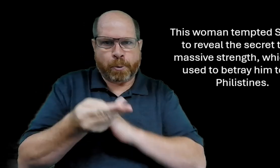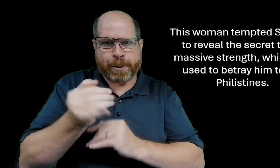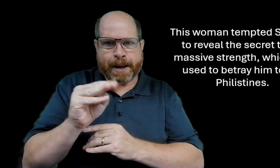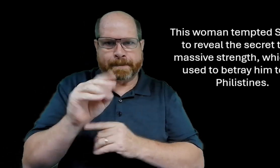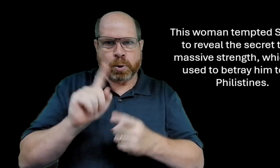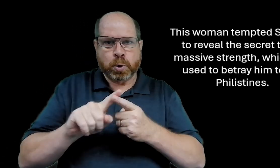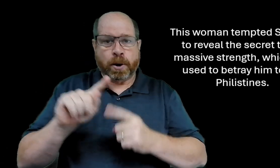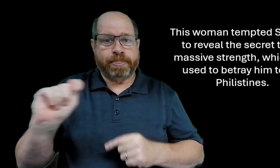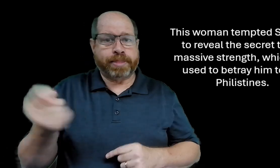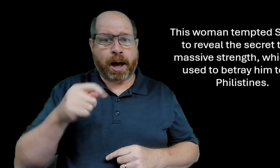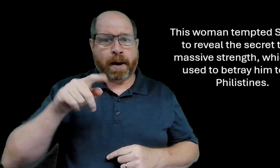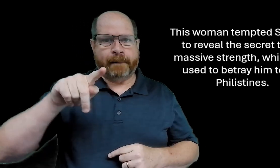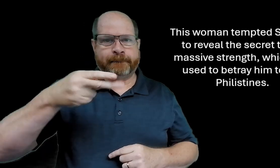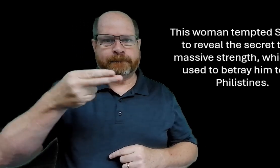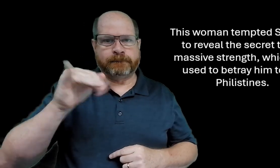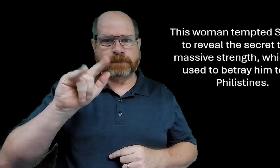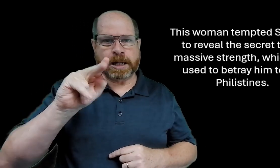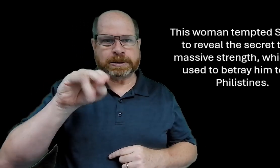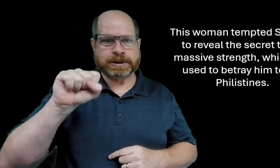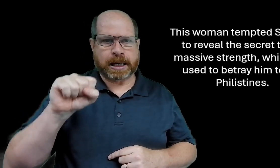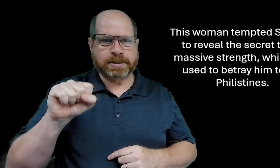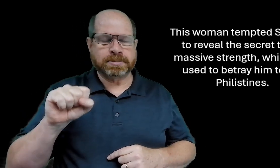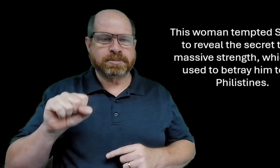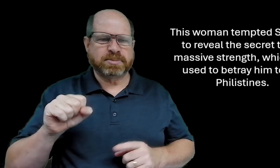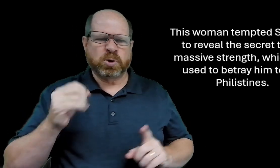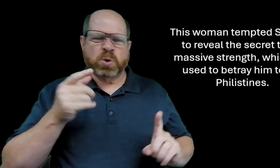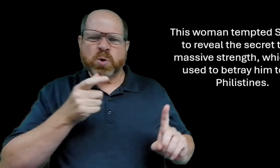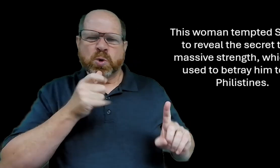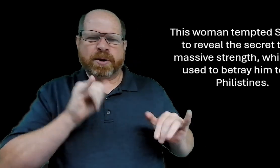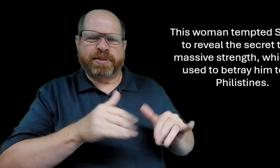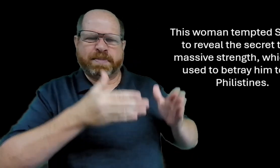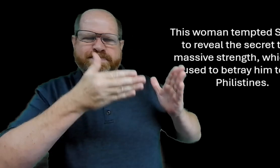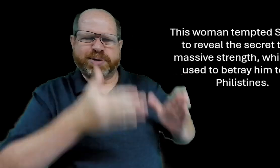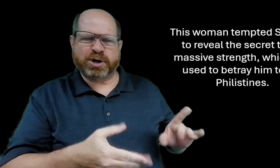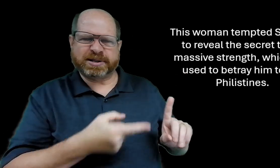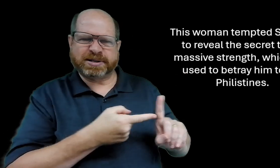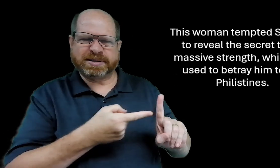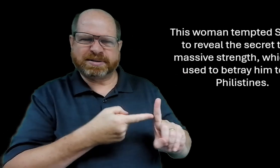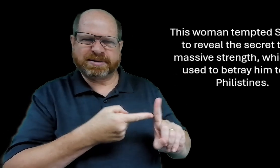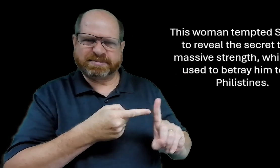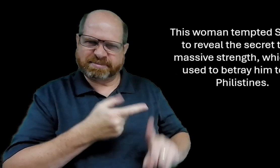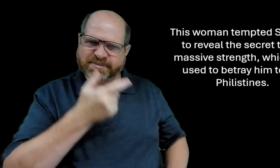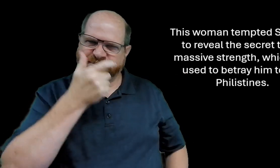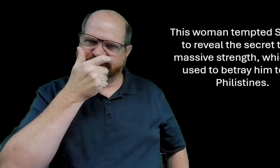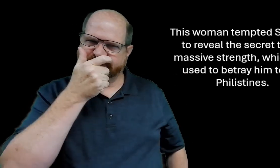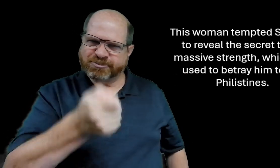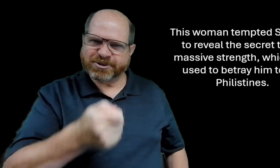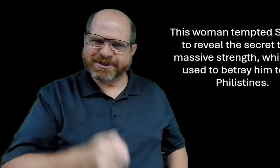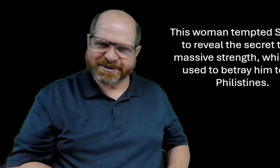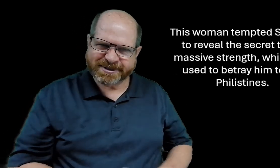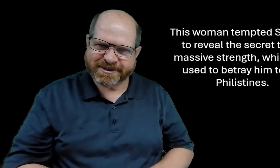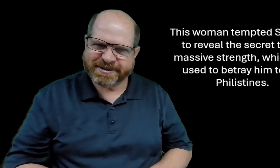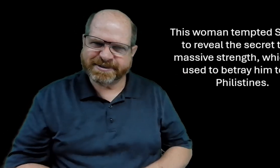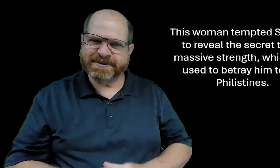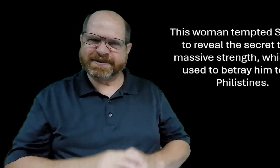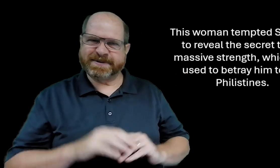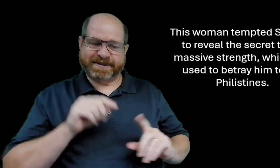to reveal the secret to his massive strength which she used to betray him to the philistines this is a very